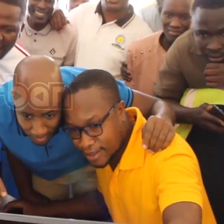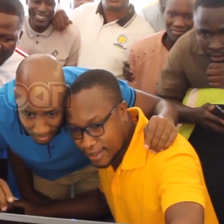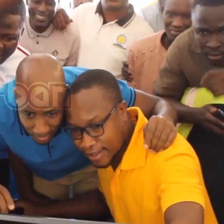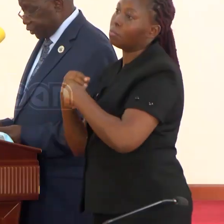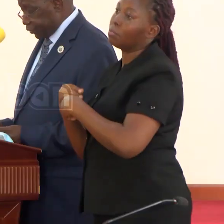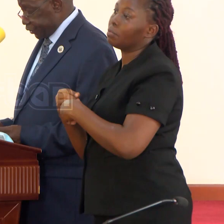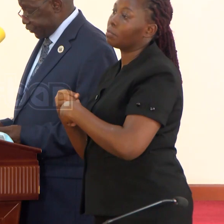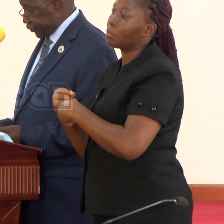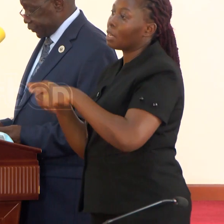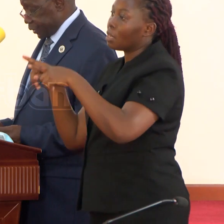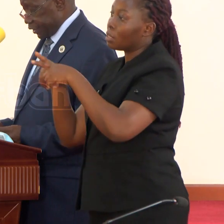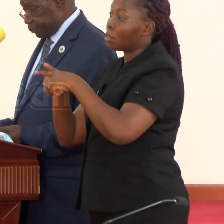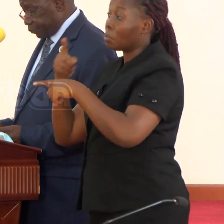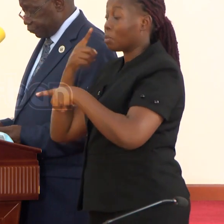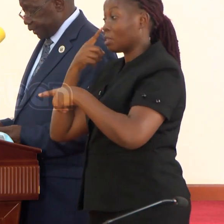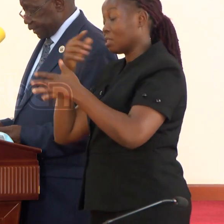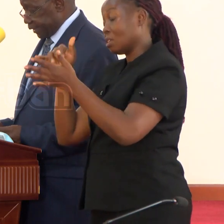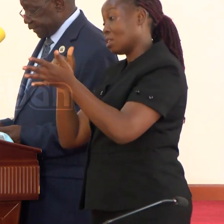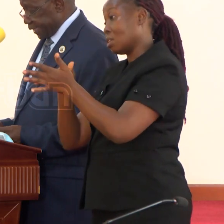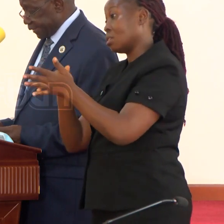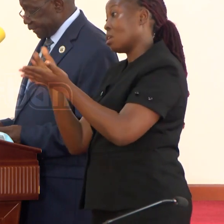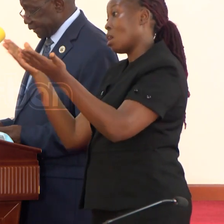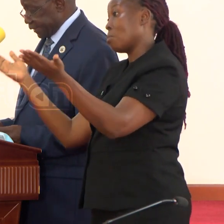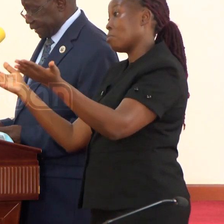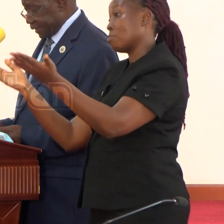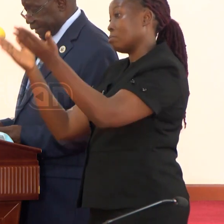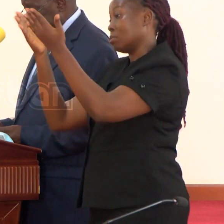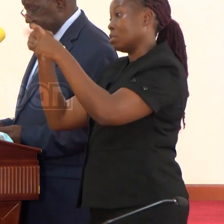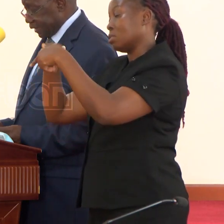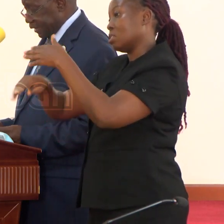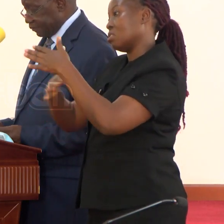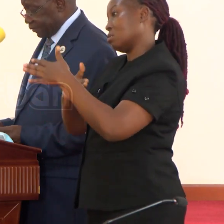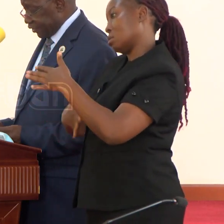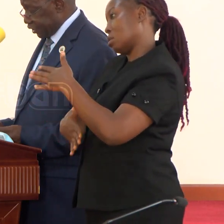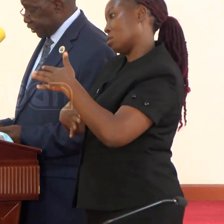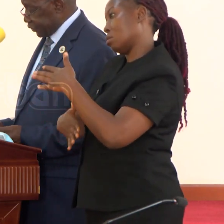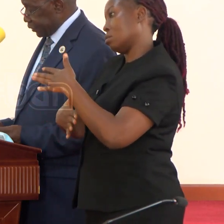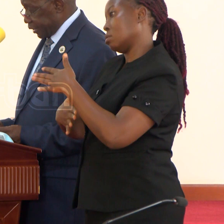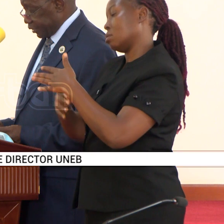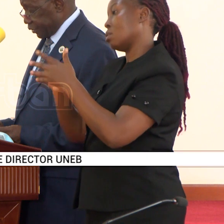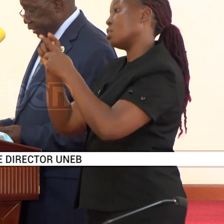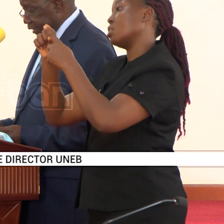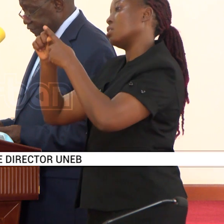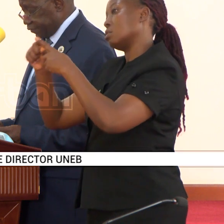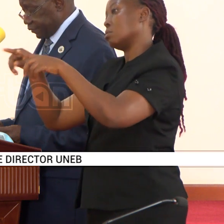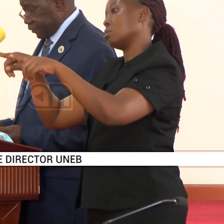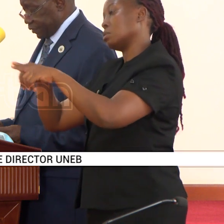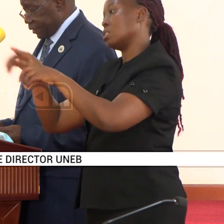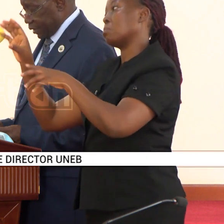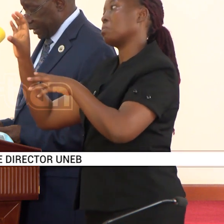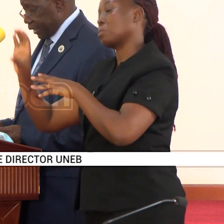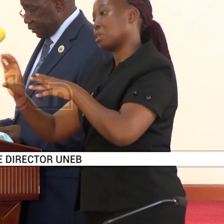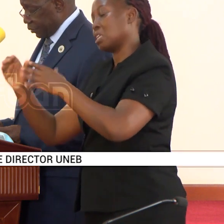Mathematics. We notice an improvement in science at the distinction and credit level,